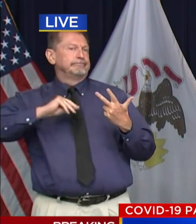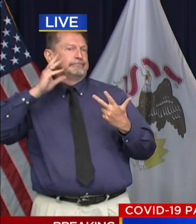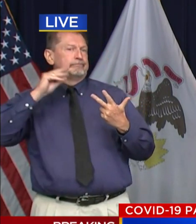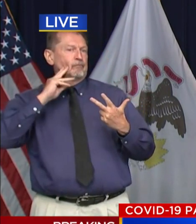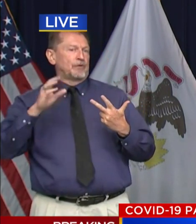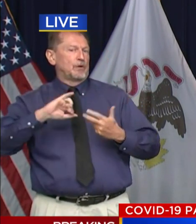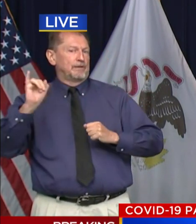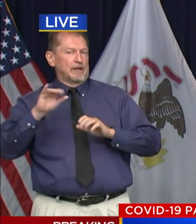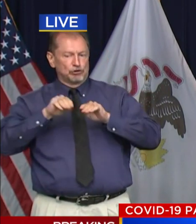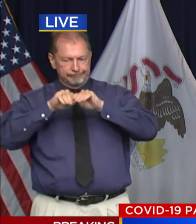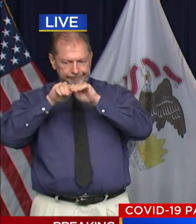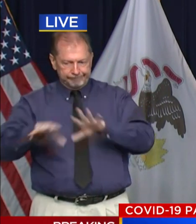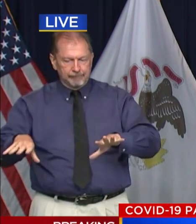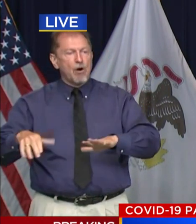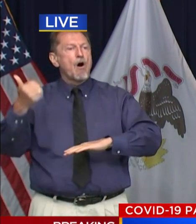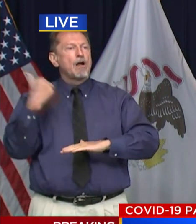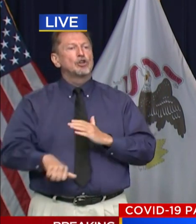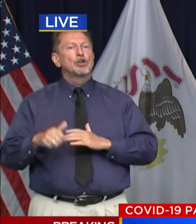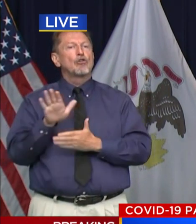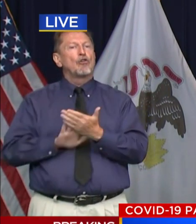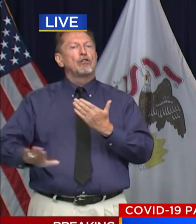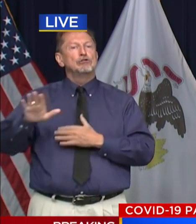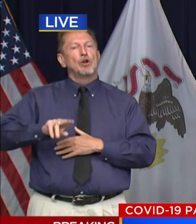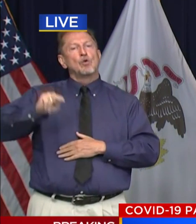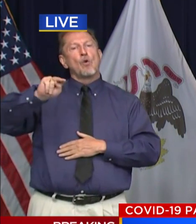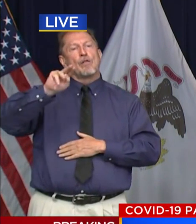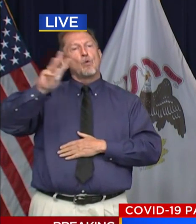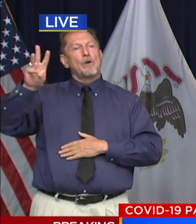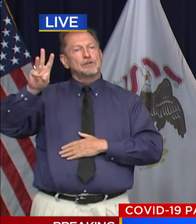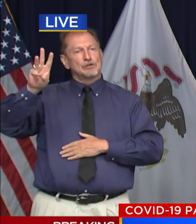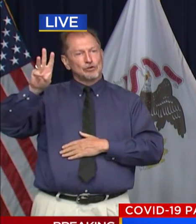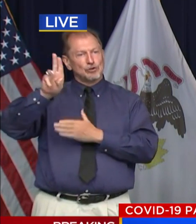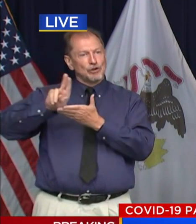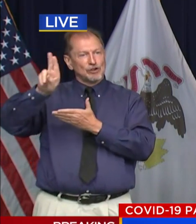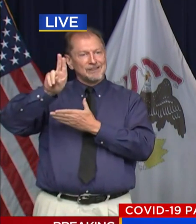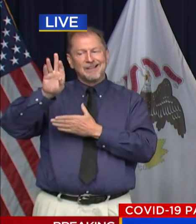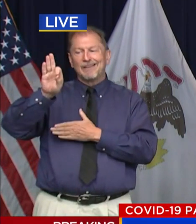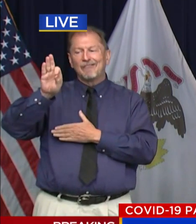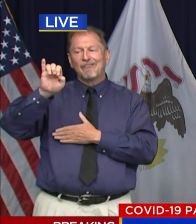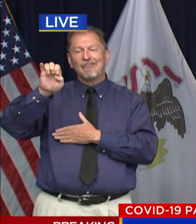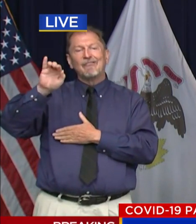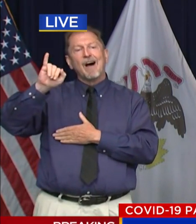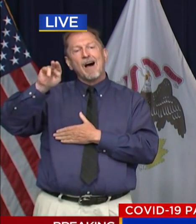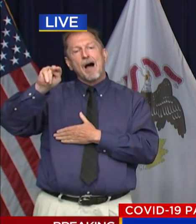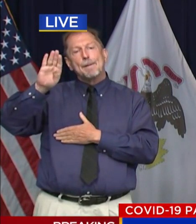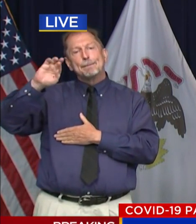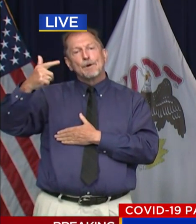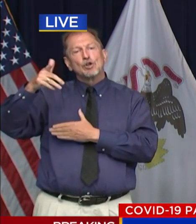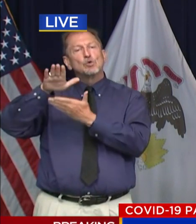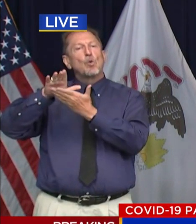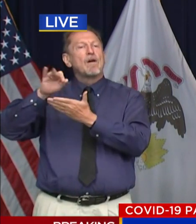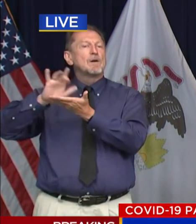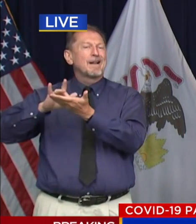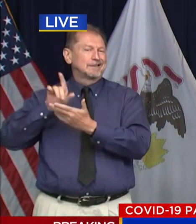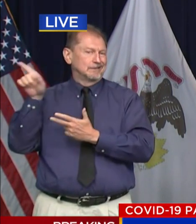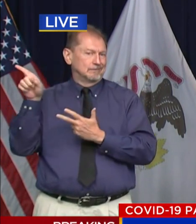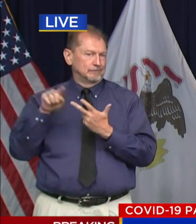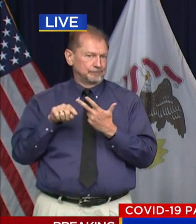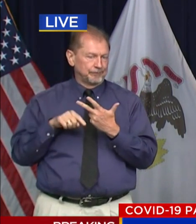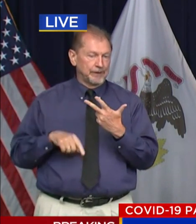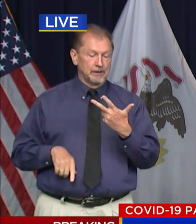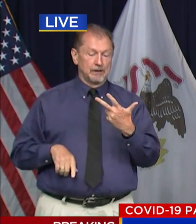Specialist at Northwestern University's Feinberg School of Medicine. Two weeks ago today, August